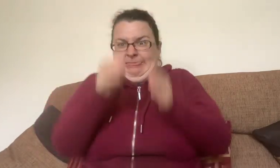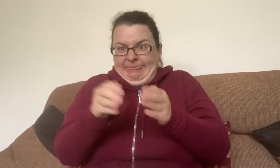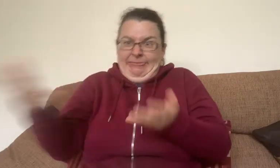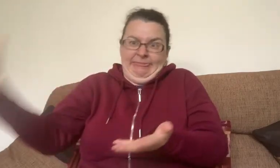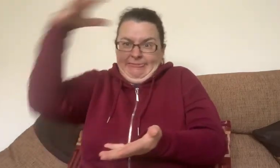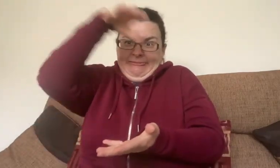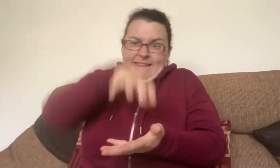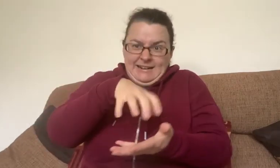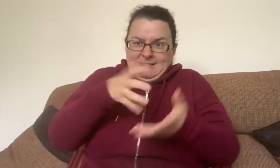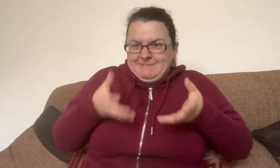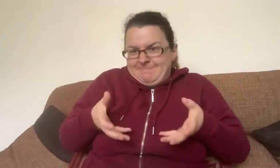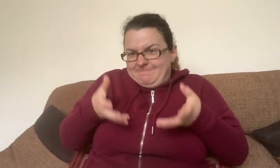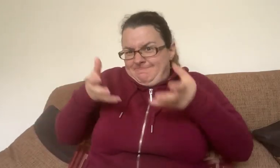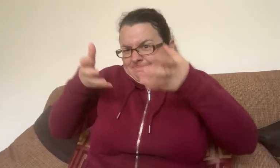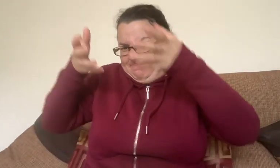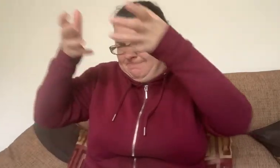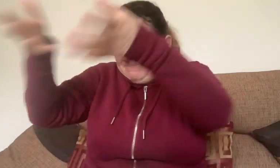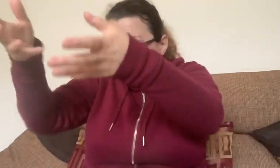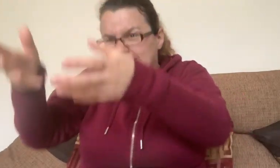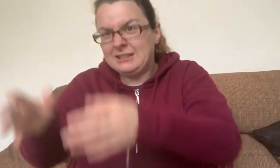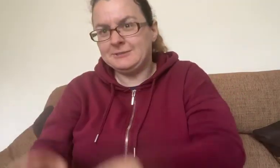I sent me back.